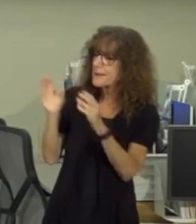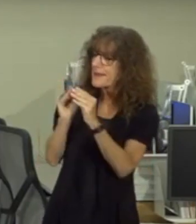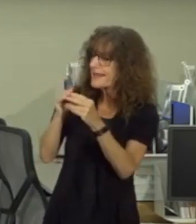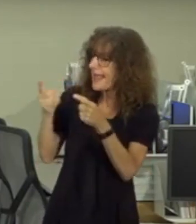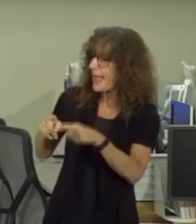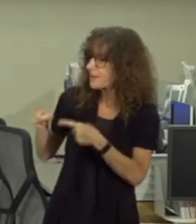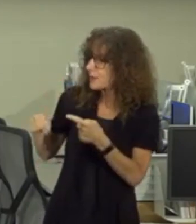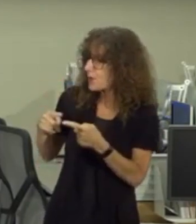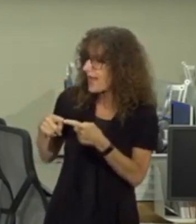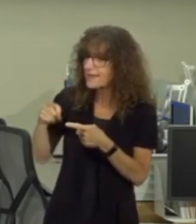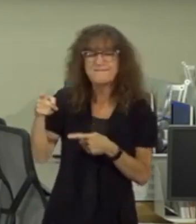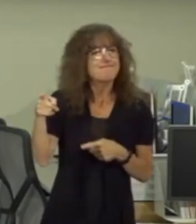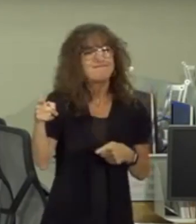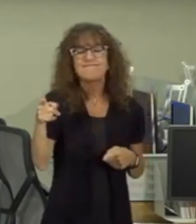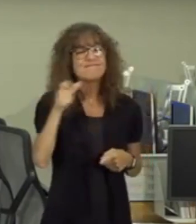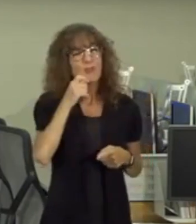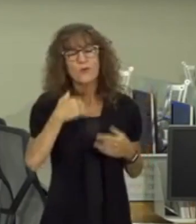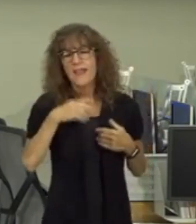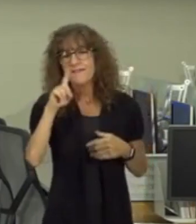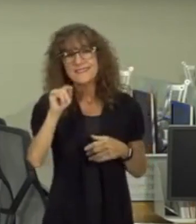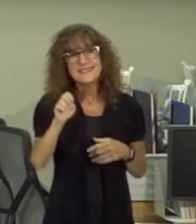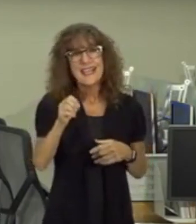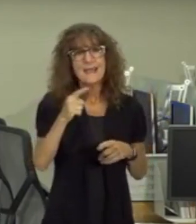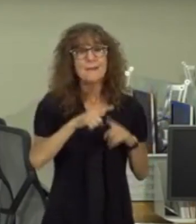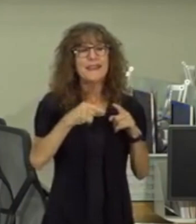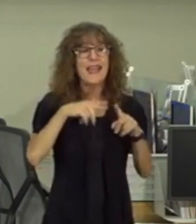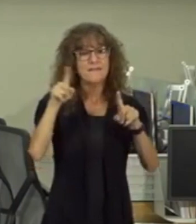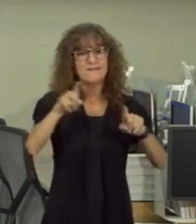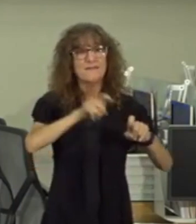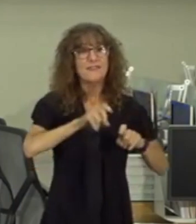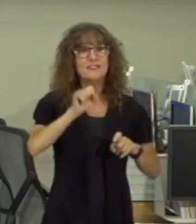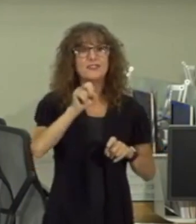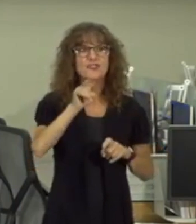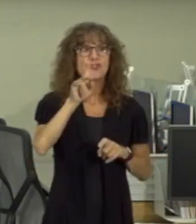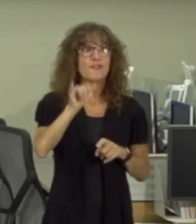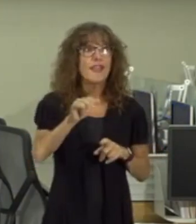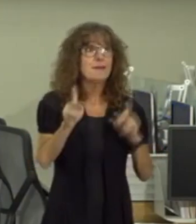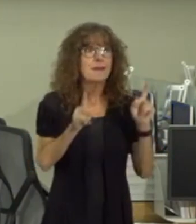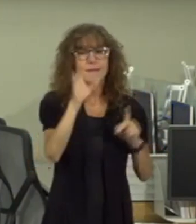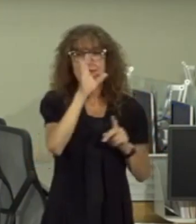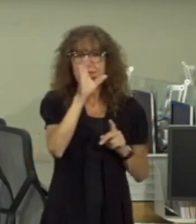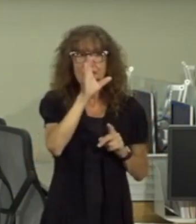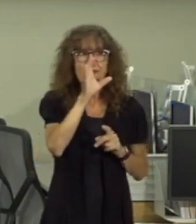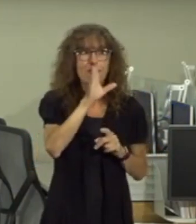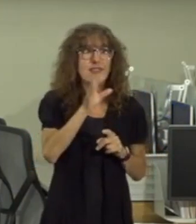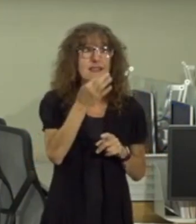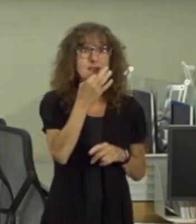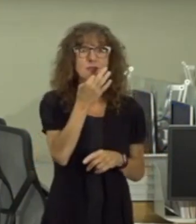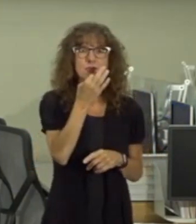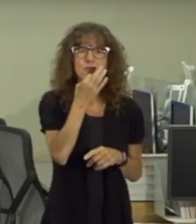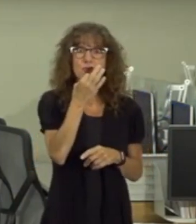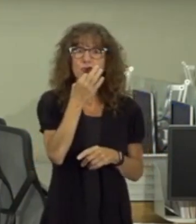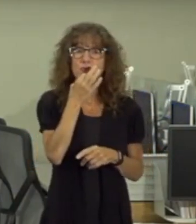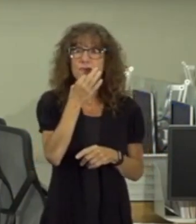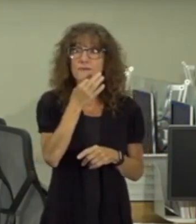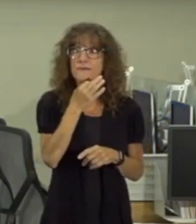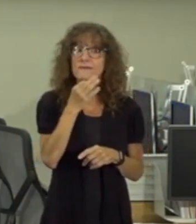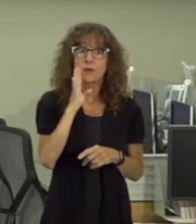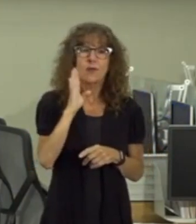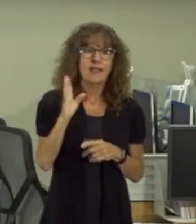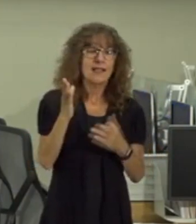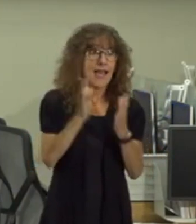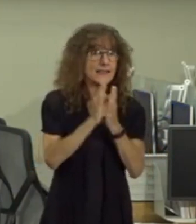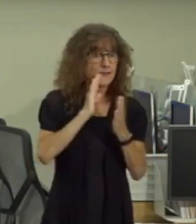no we don't have a date for it but we have a survey that the public should look out for very soon that will get community